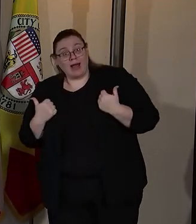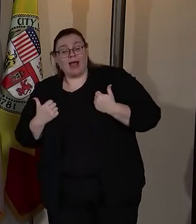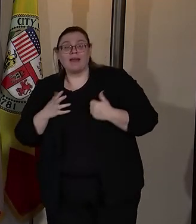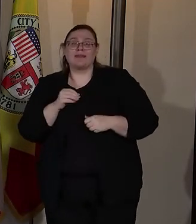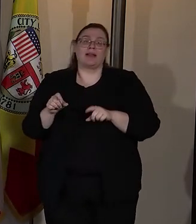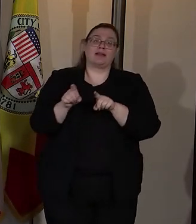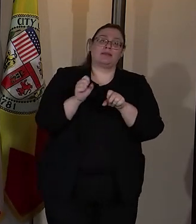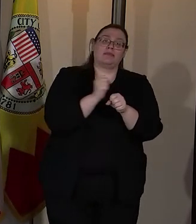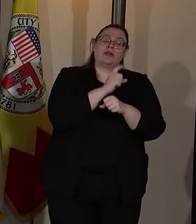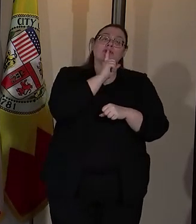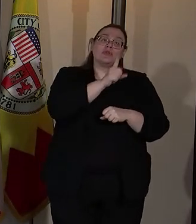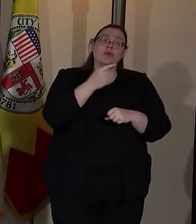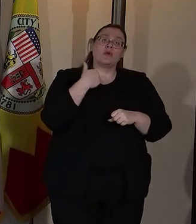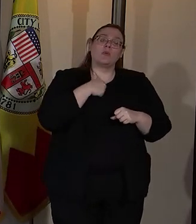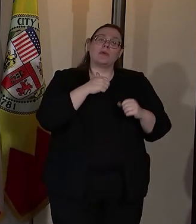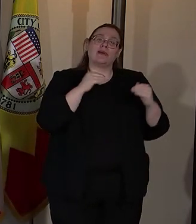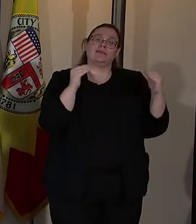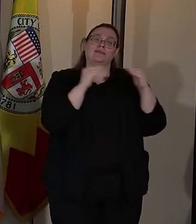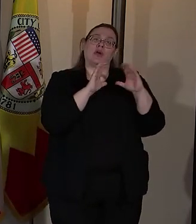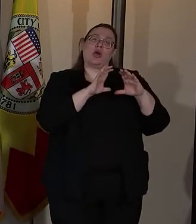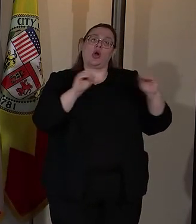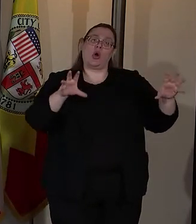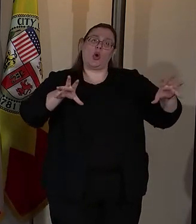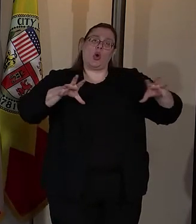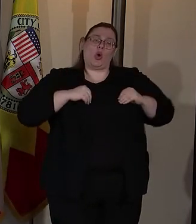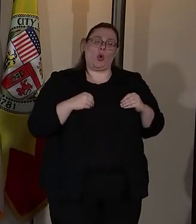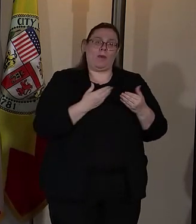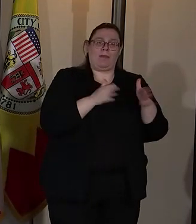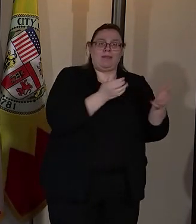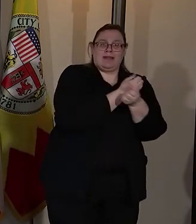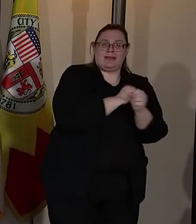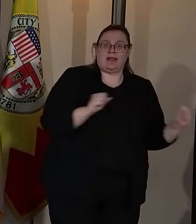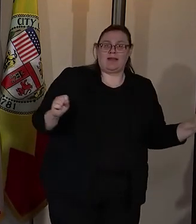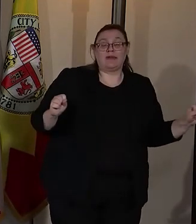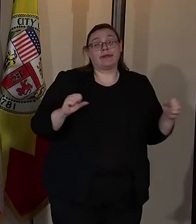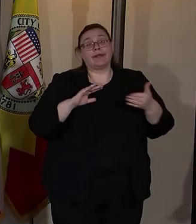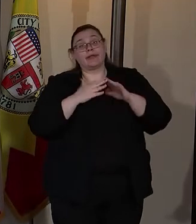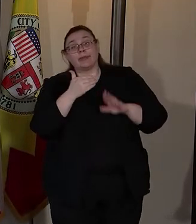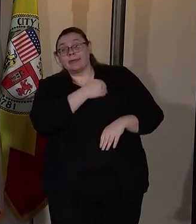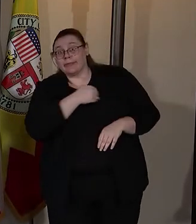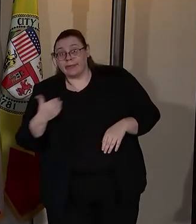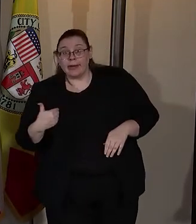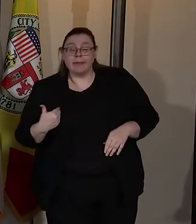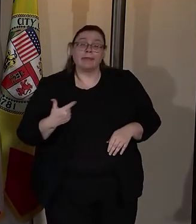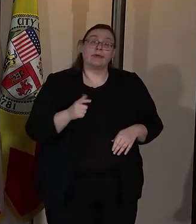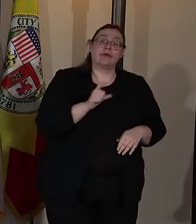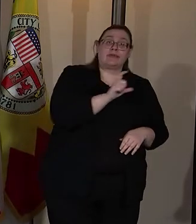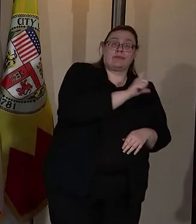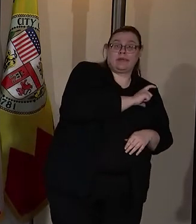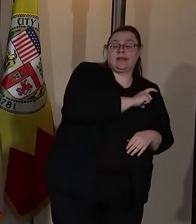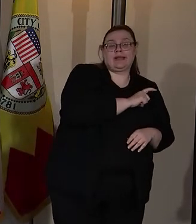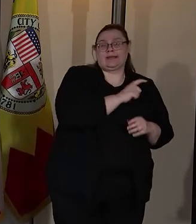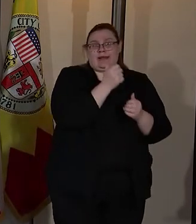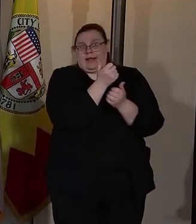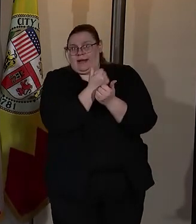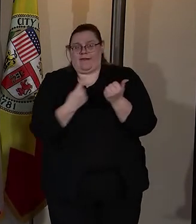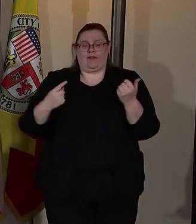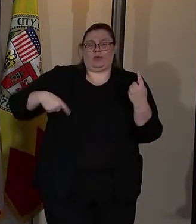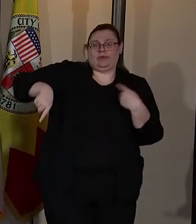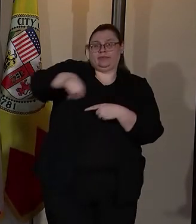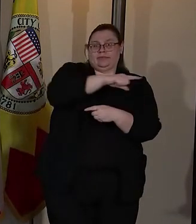sure that we have co-ownership of public safety from community members to police officers and everyone in between.